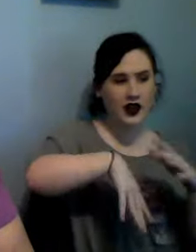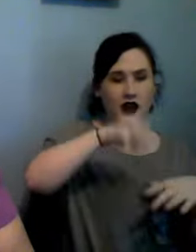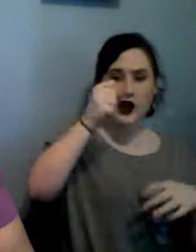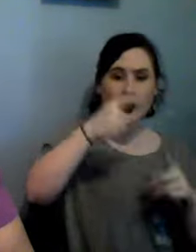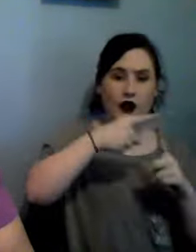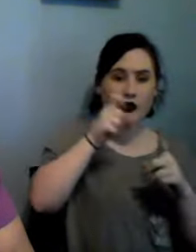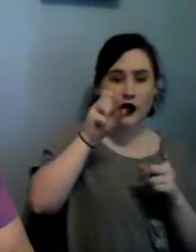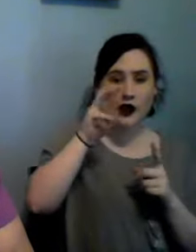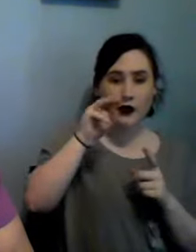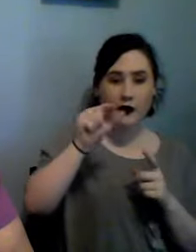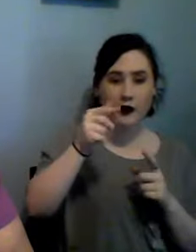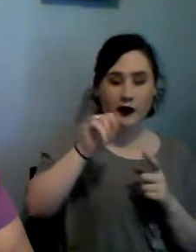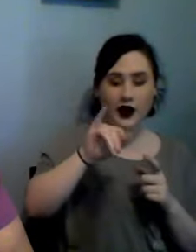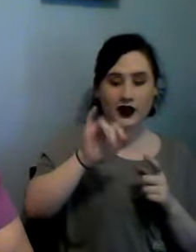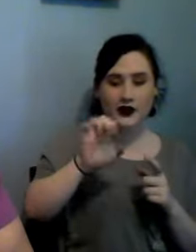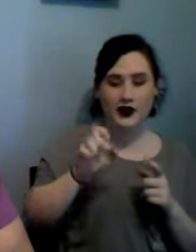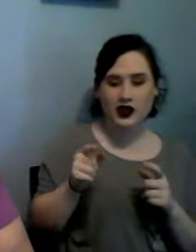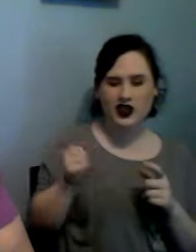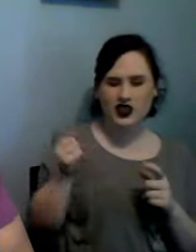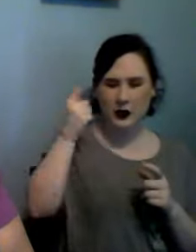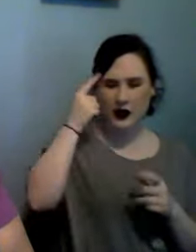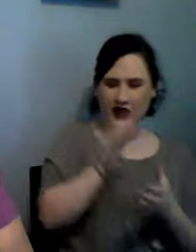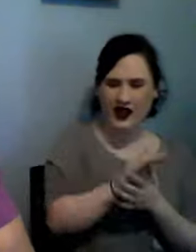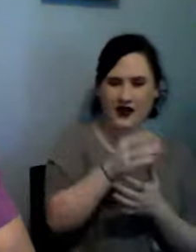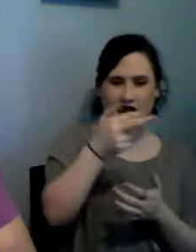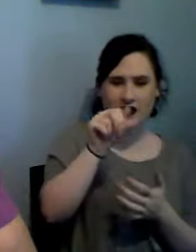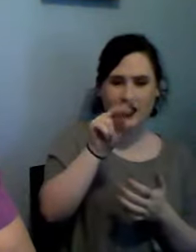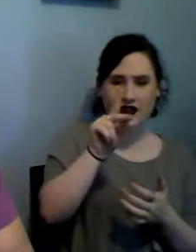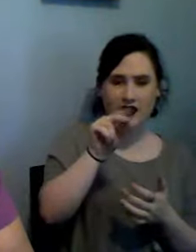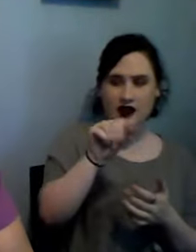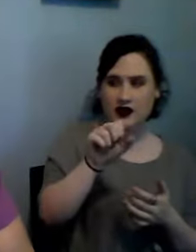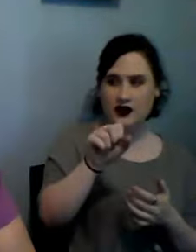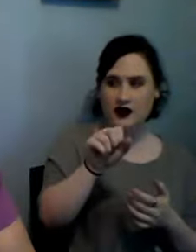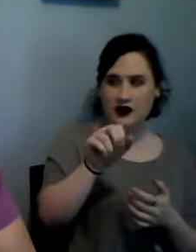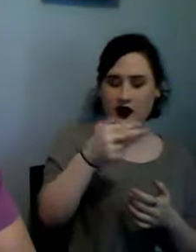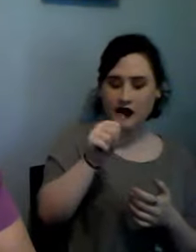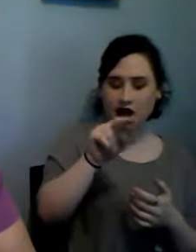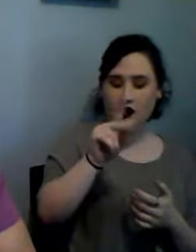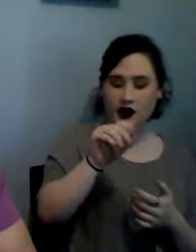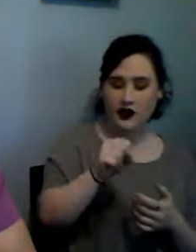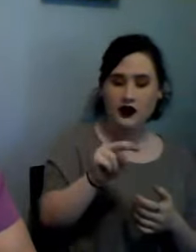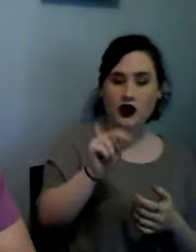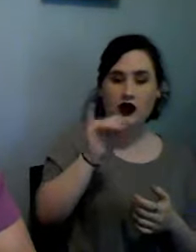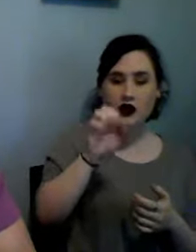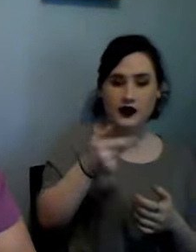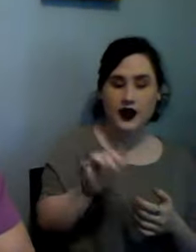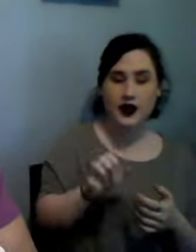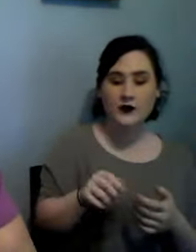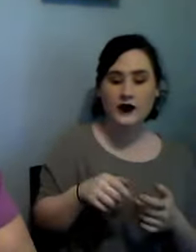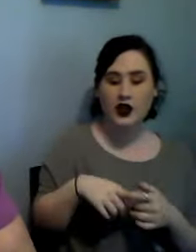but I got it out of just cross stitch magazine I have got all four of them but I want to do spring for spring